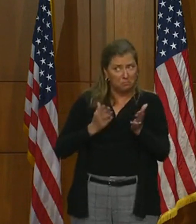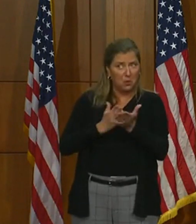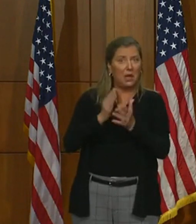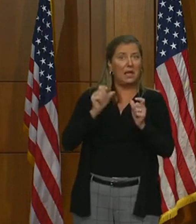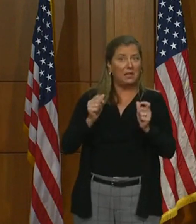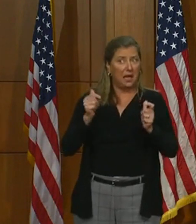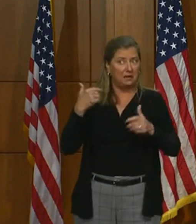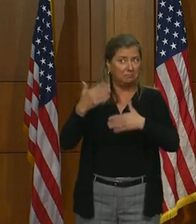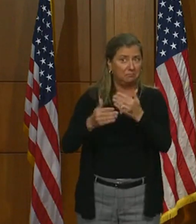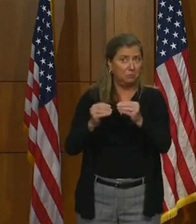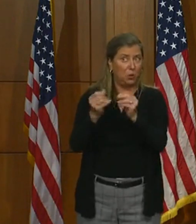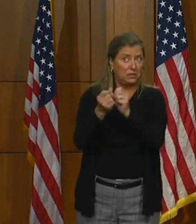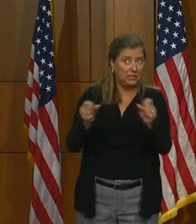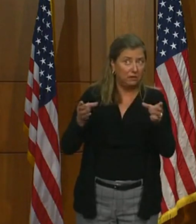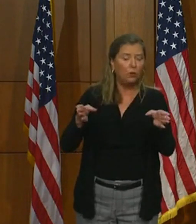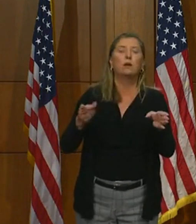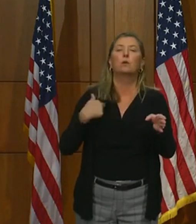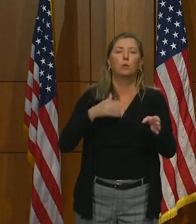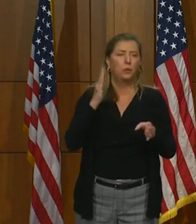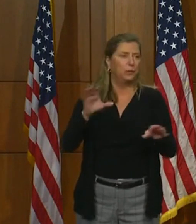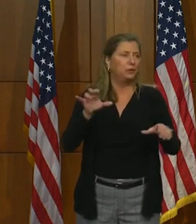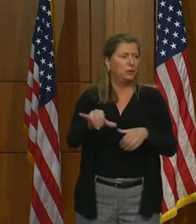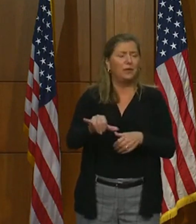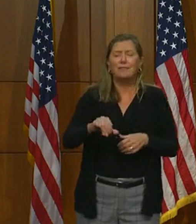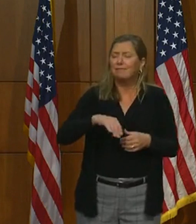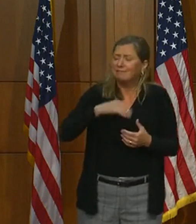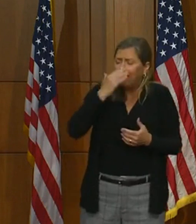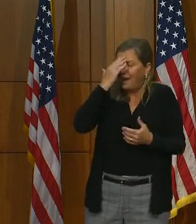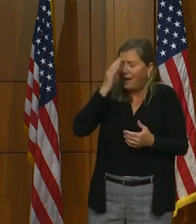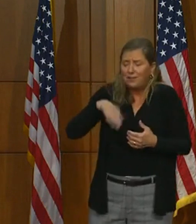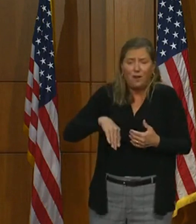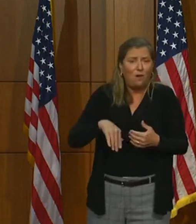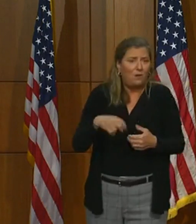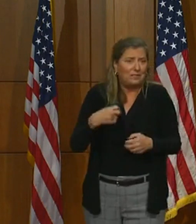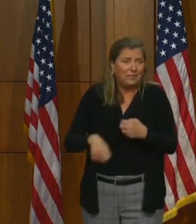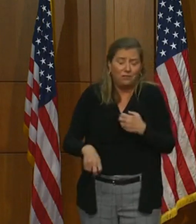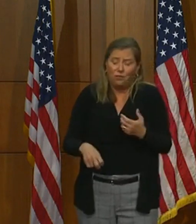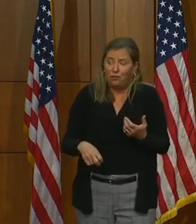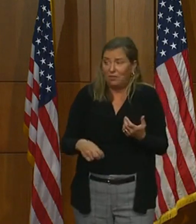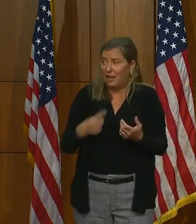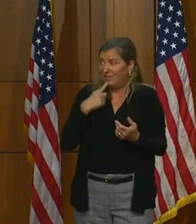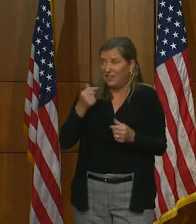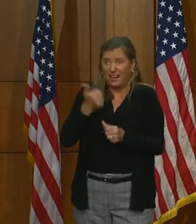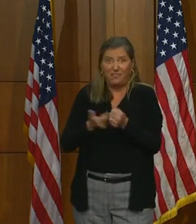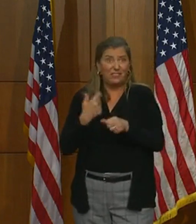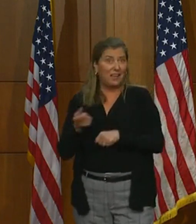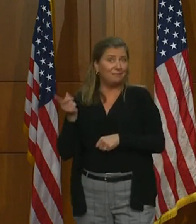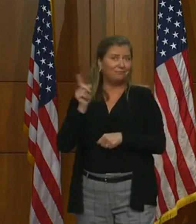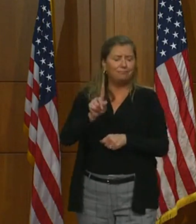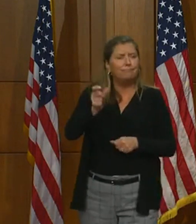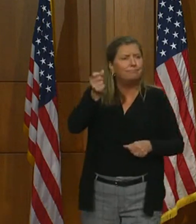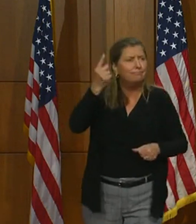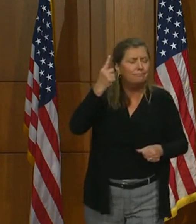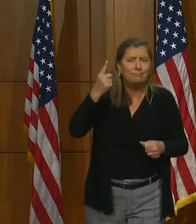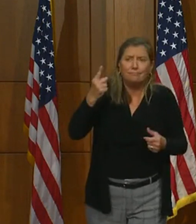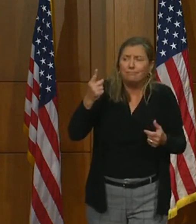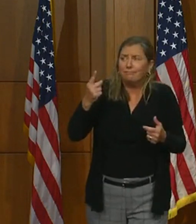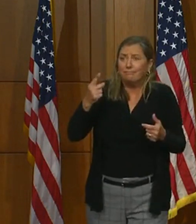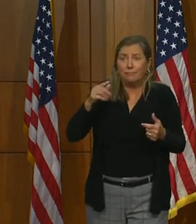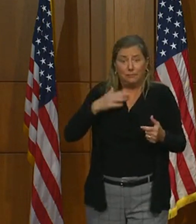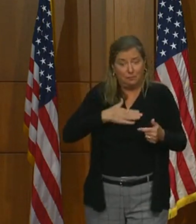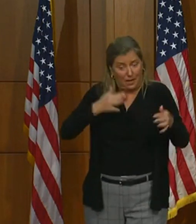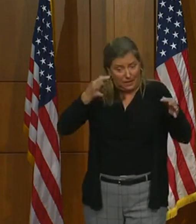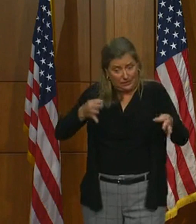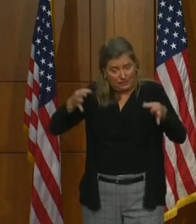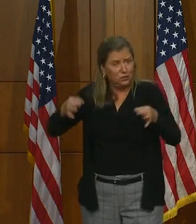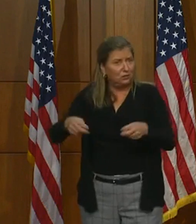can move forward safely, then we'll do that. And I know it's difficult. As I've said every time I've been at these press conferences, these decisions